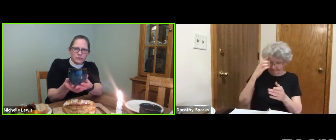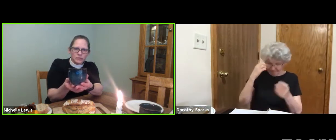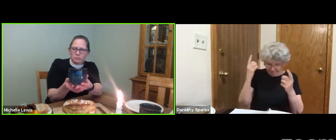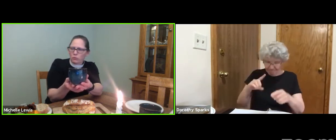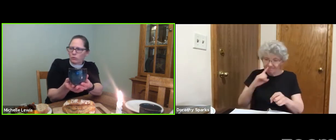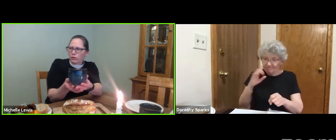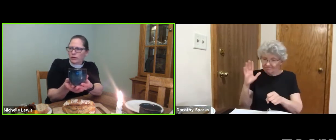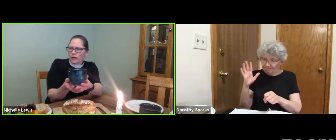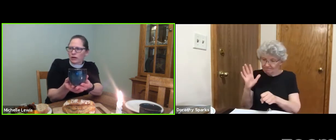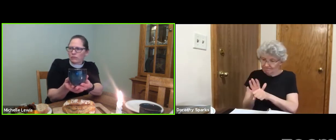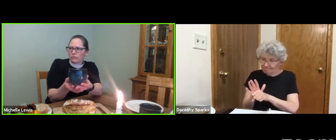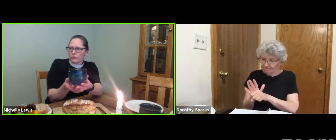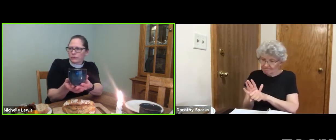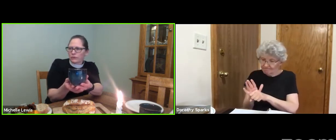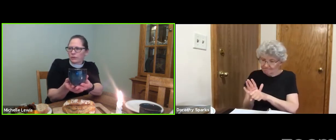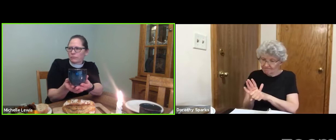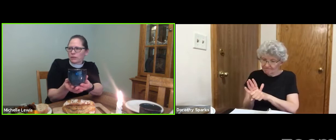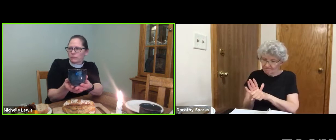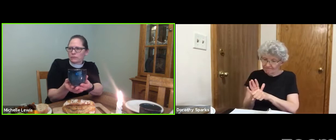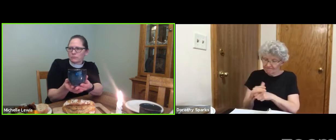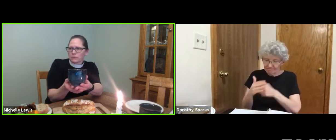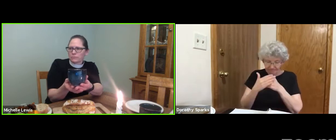And with it, God makes his agreement.